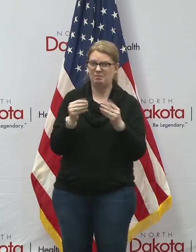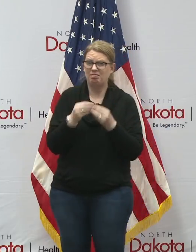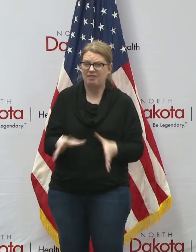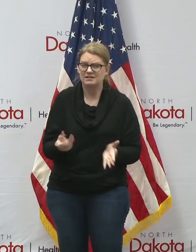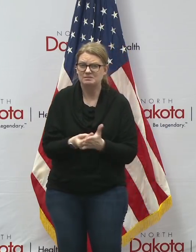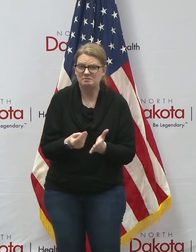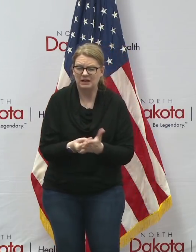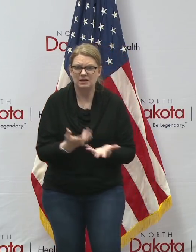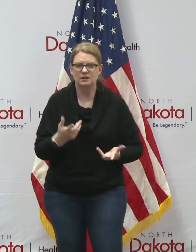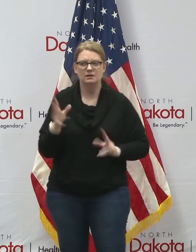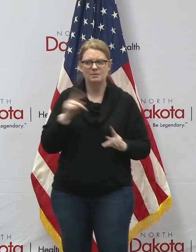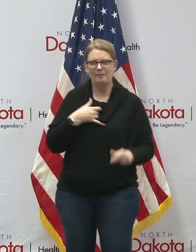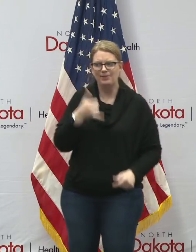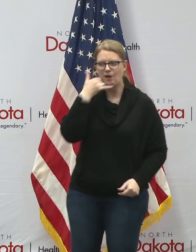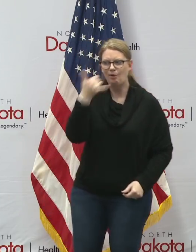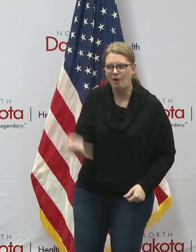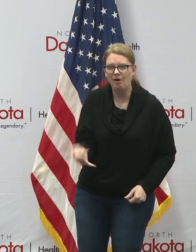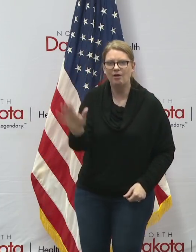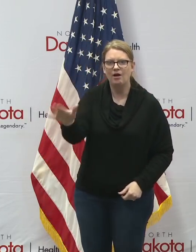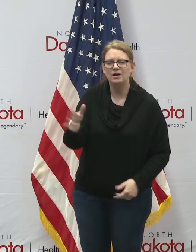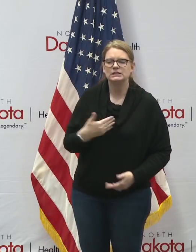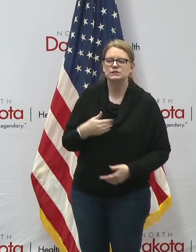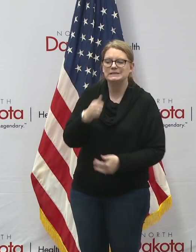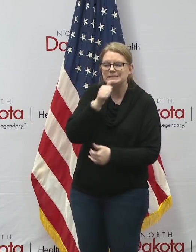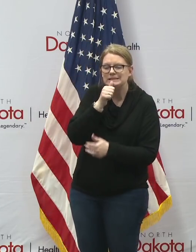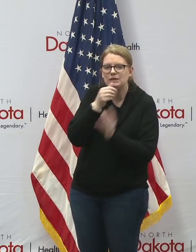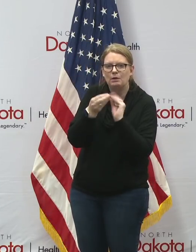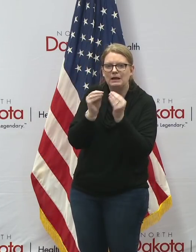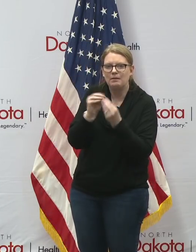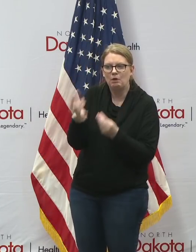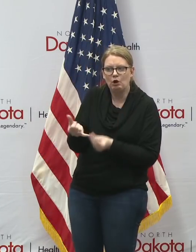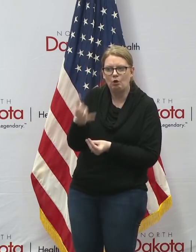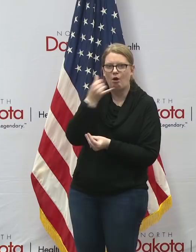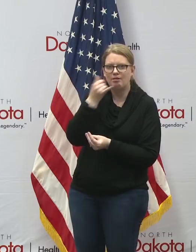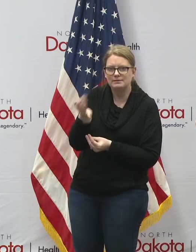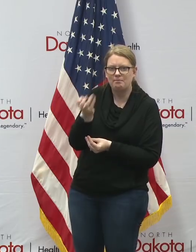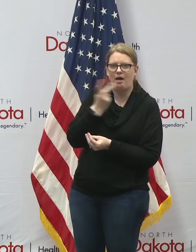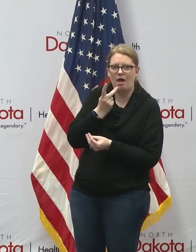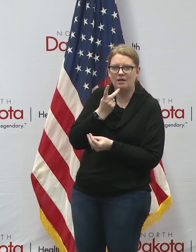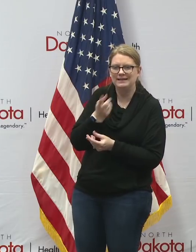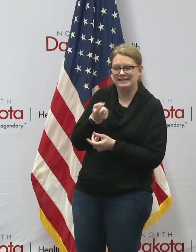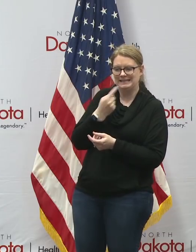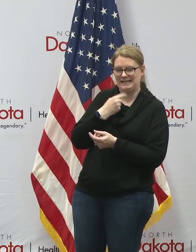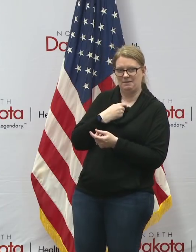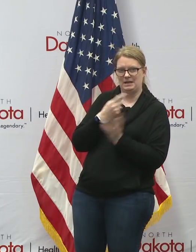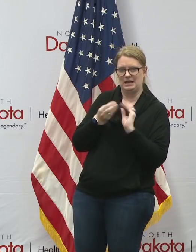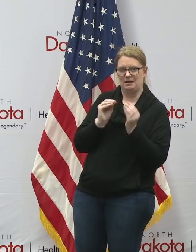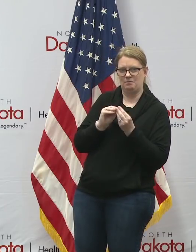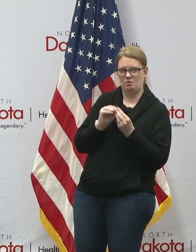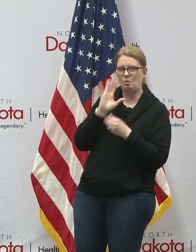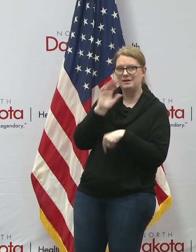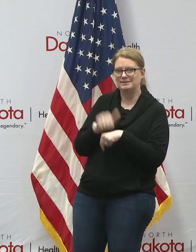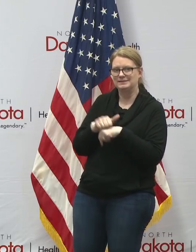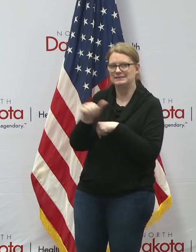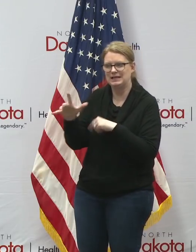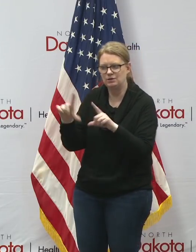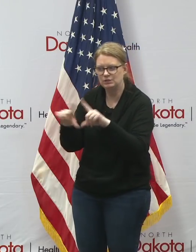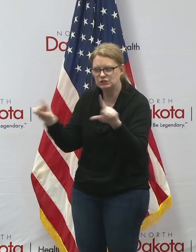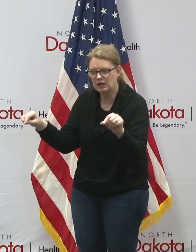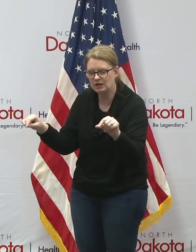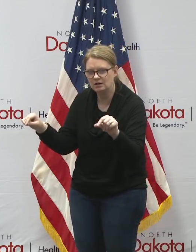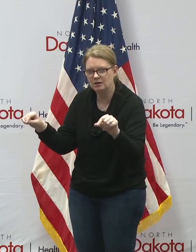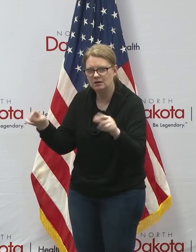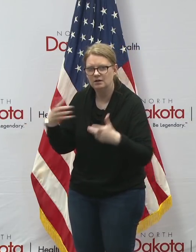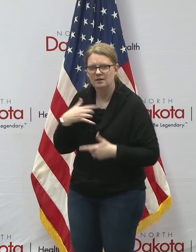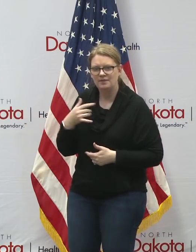they call they tell them here's your secret number call us back give us that number and we will send you a check when they do